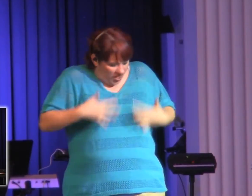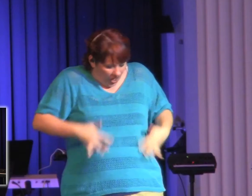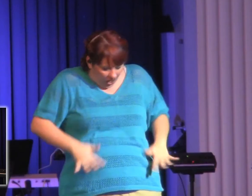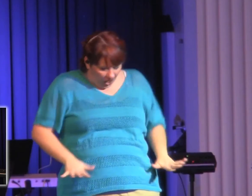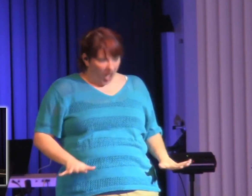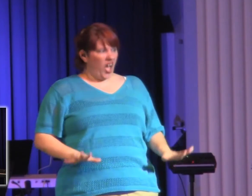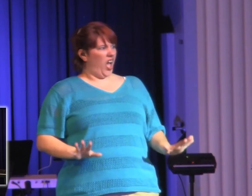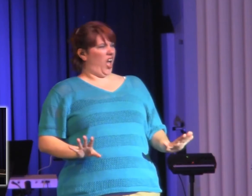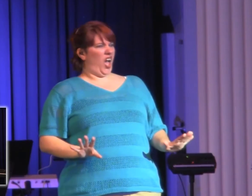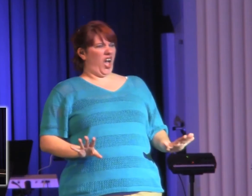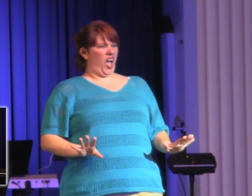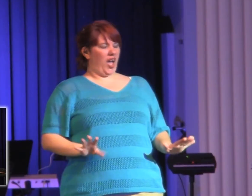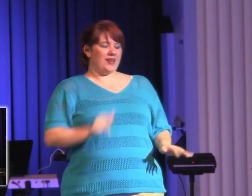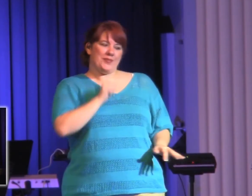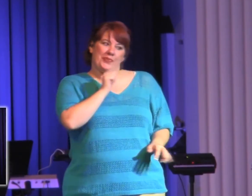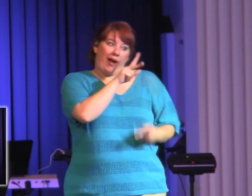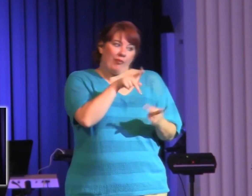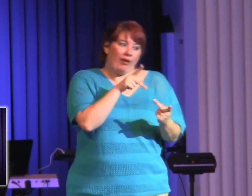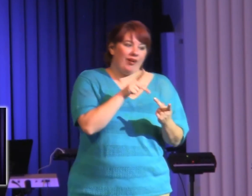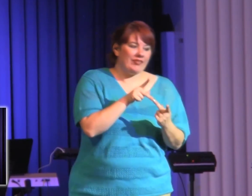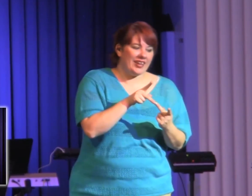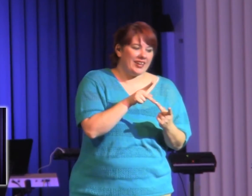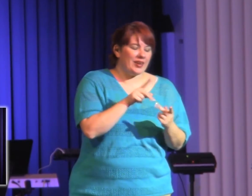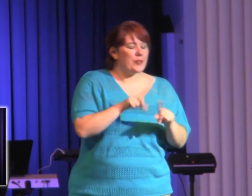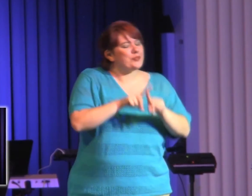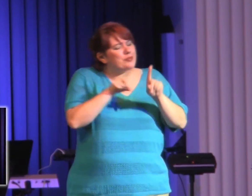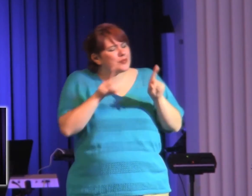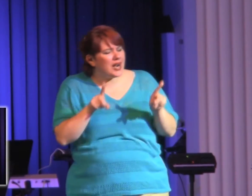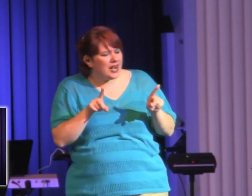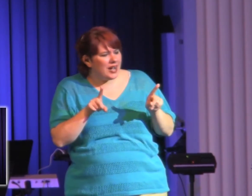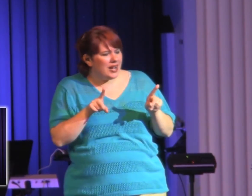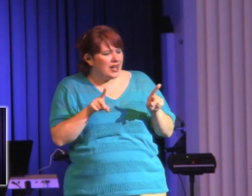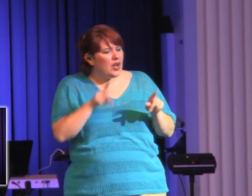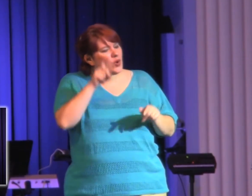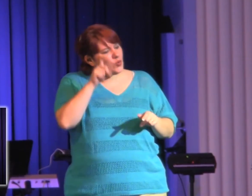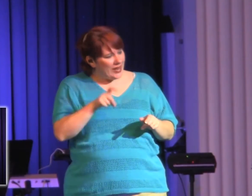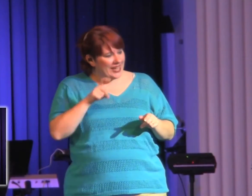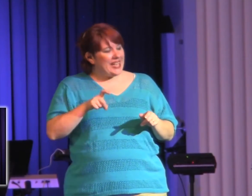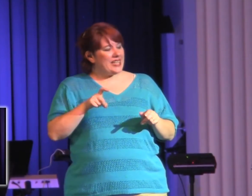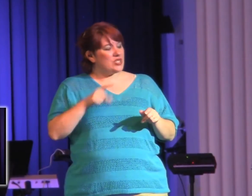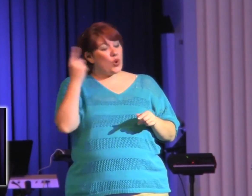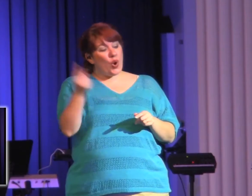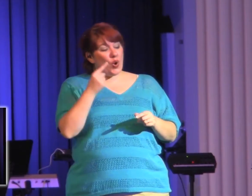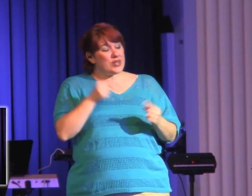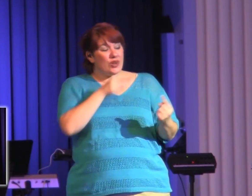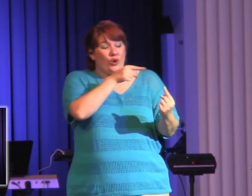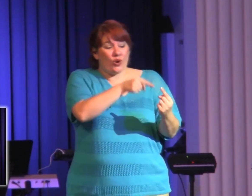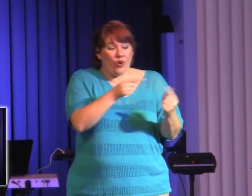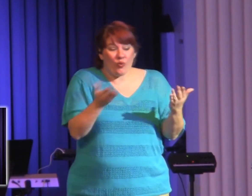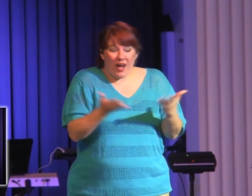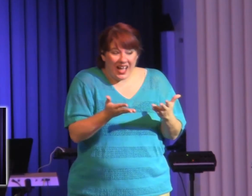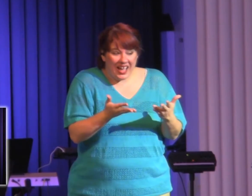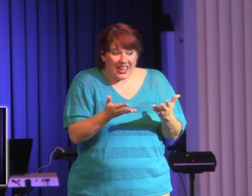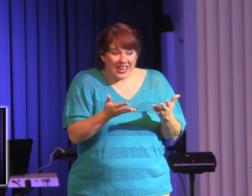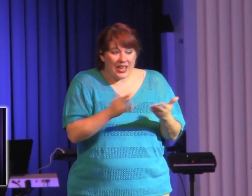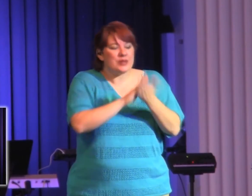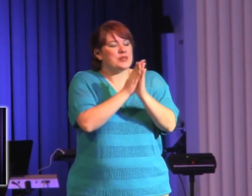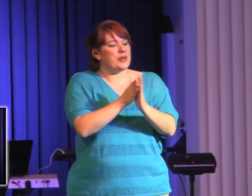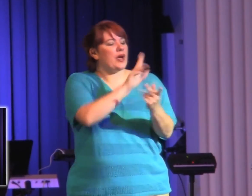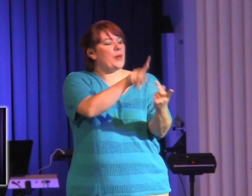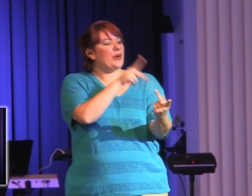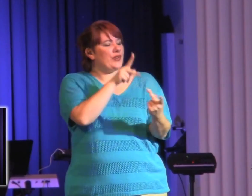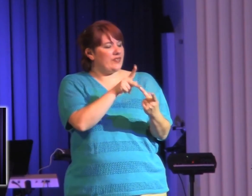the thing is, what should we be striving for? Well, we should be striving for perfection. Now, can we actually reach perfection?